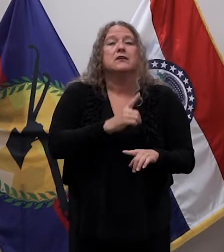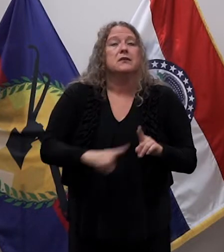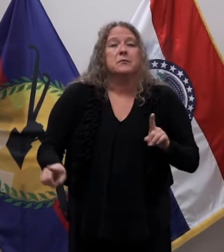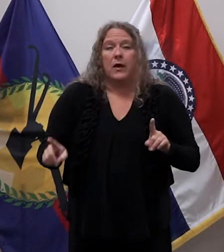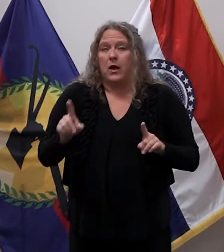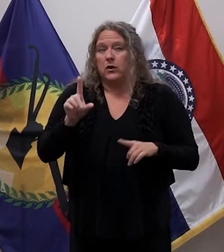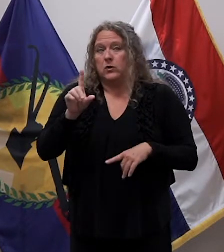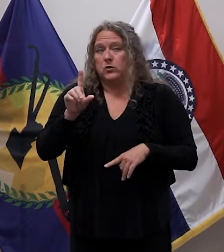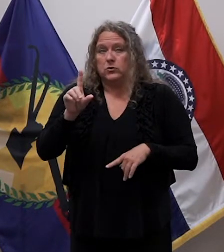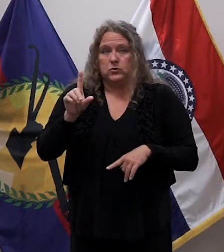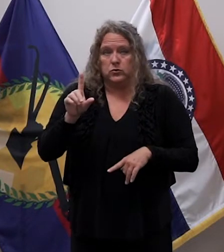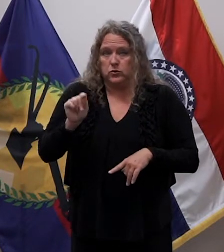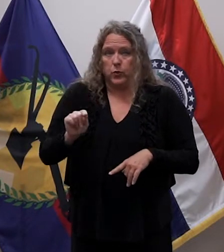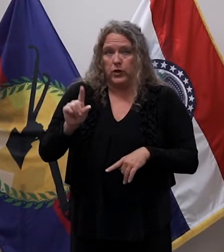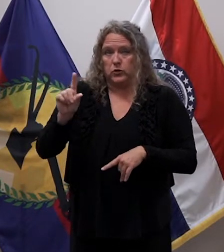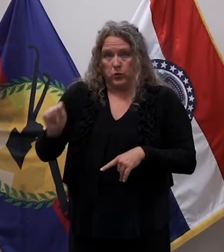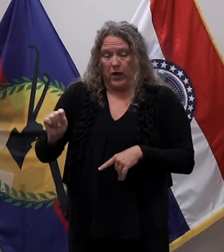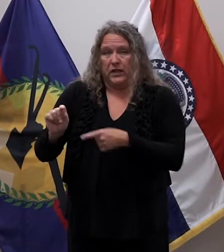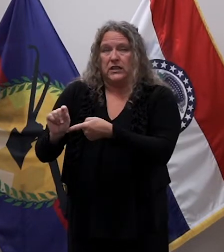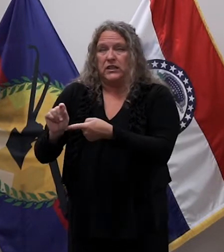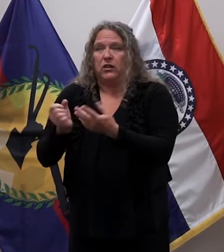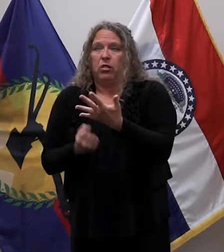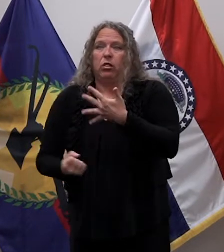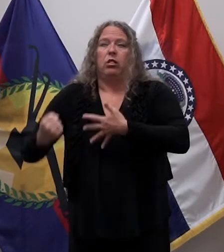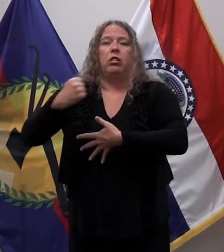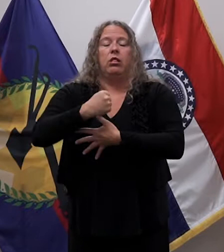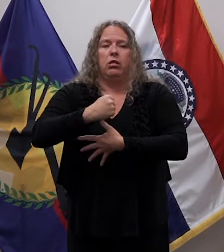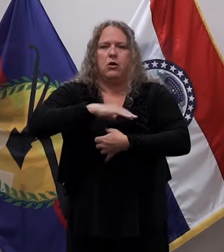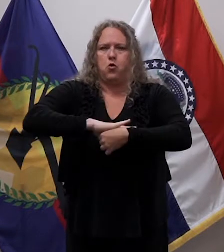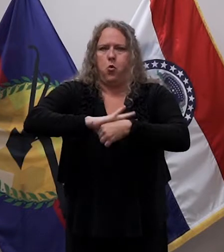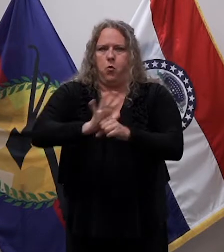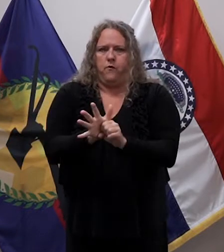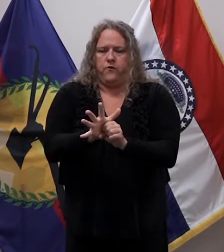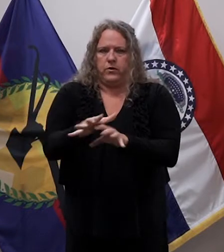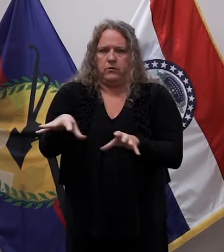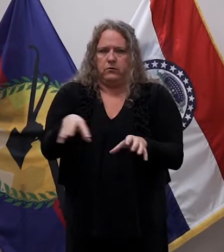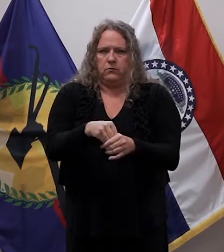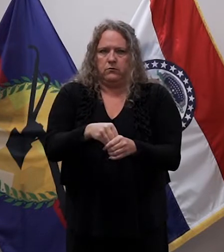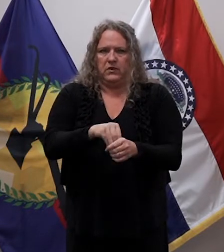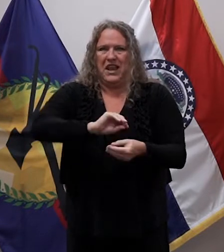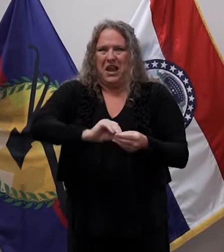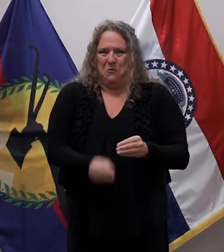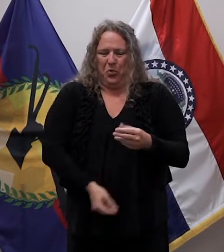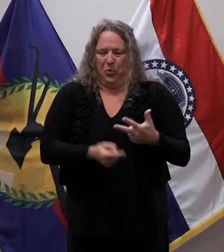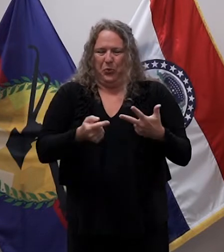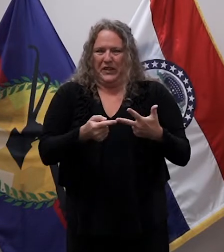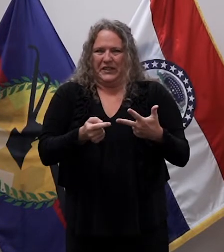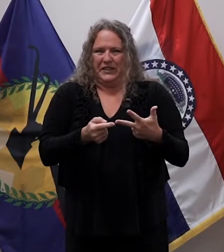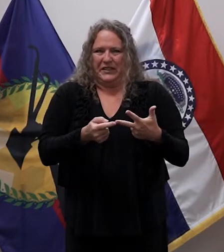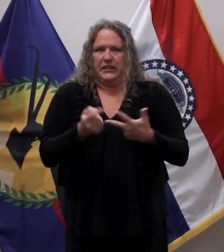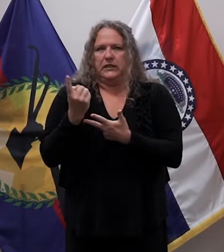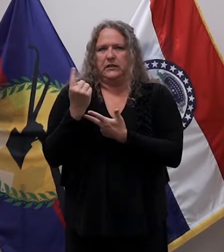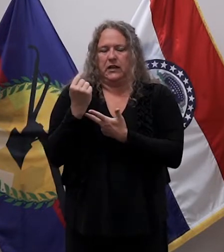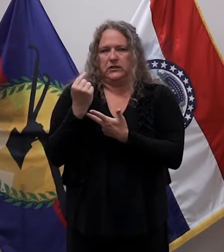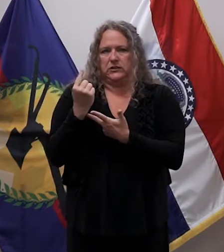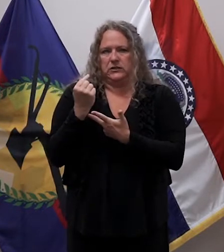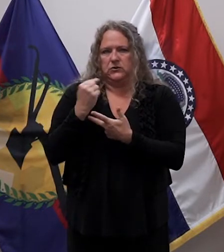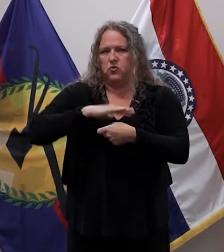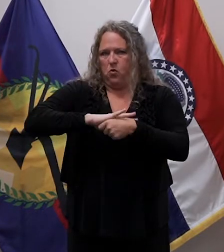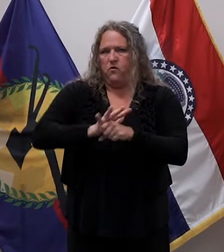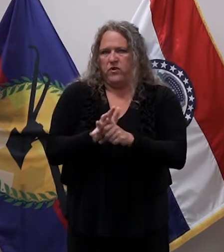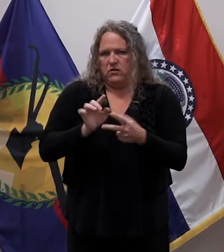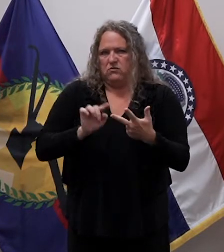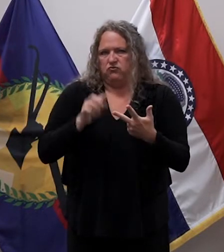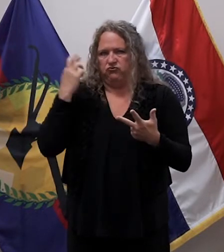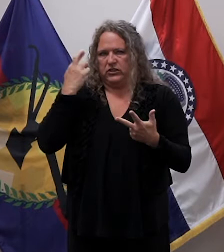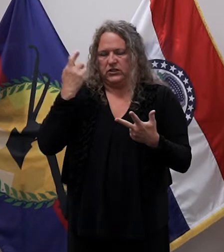blow to our community in 2020. As a result, it was the third leading cause of death last year. That put it